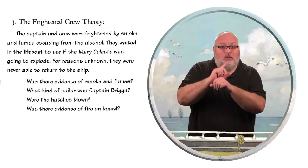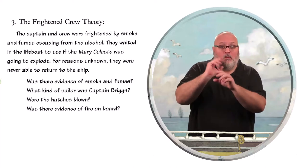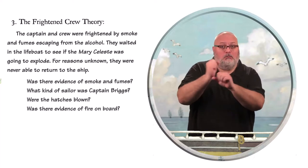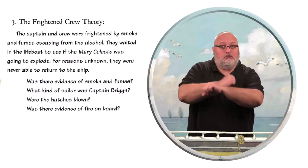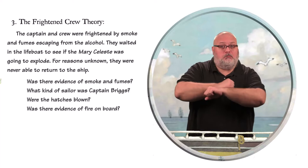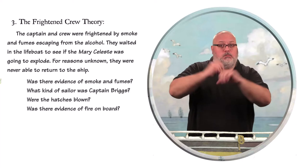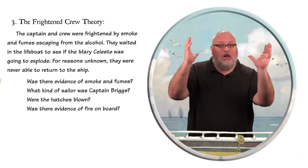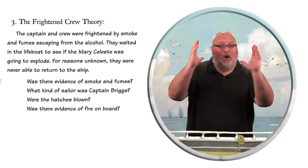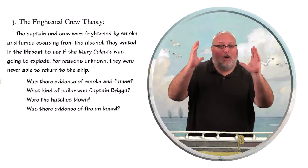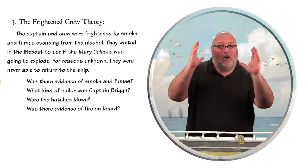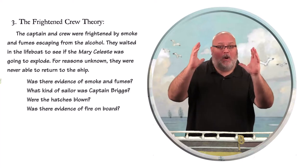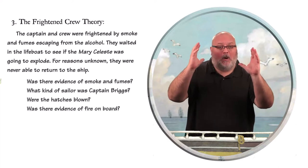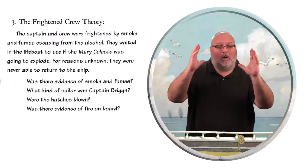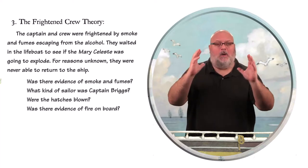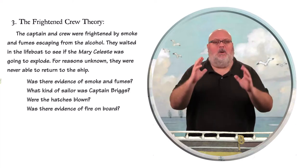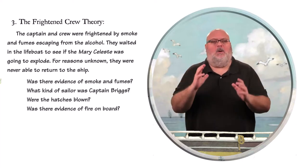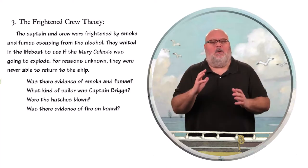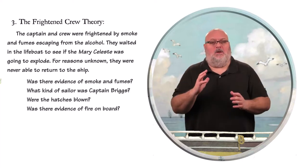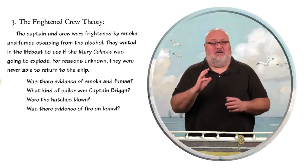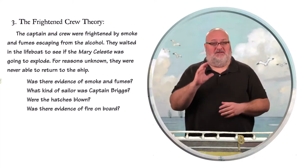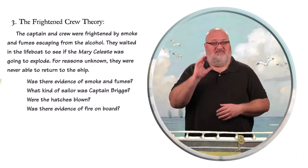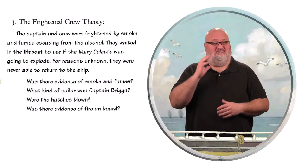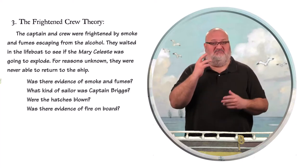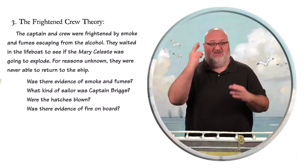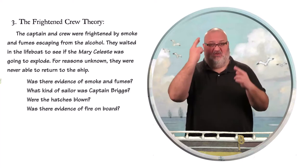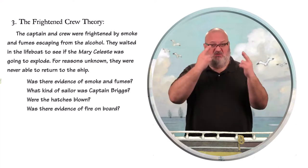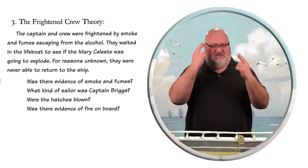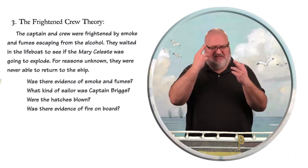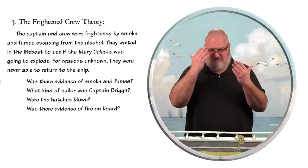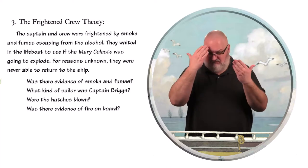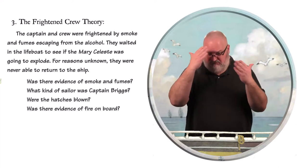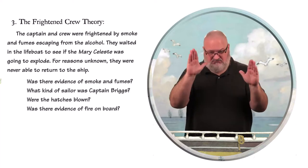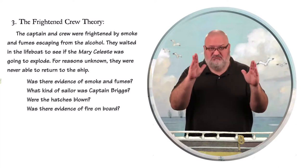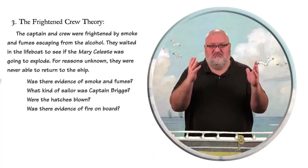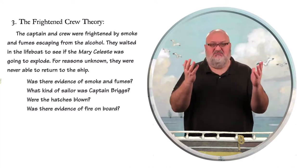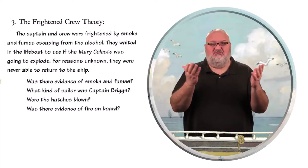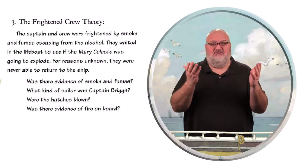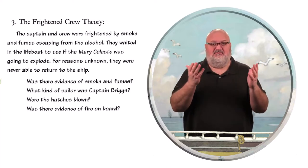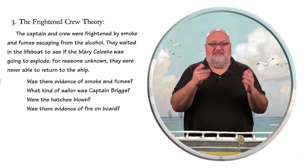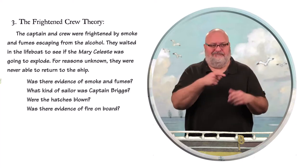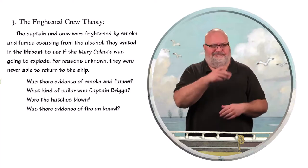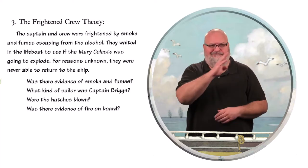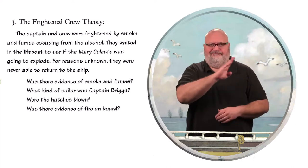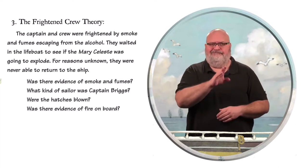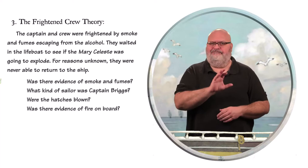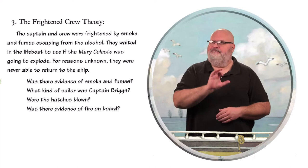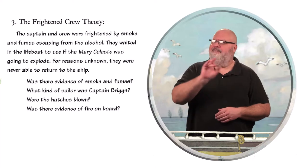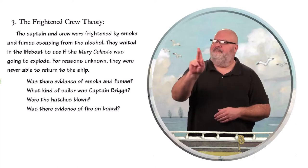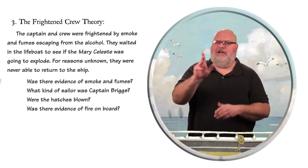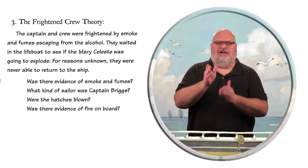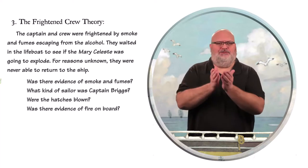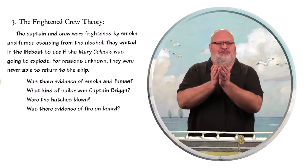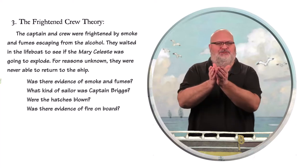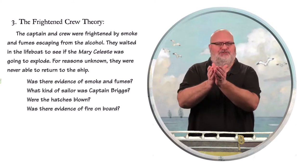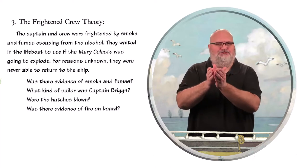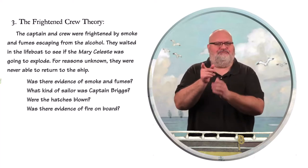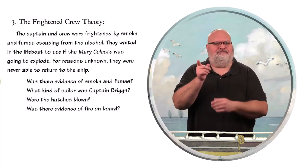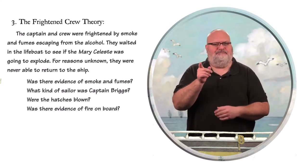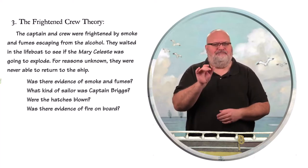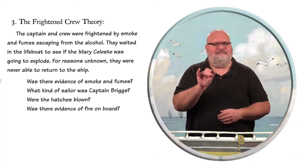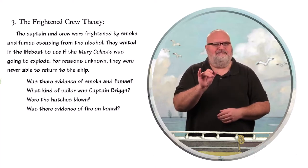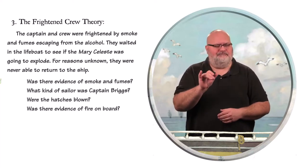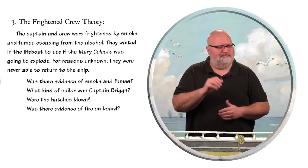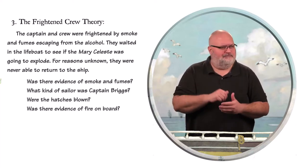to see if the Mary Celeste was going to explode. For reasons unknown, they were never able to return to the ship.